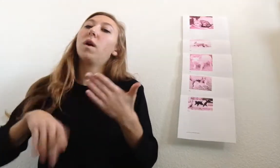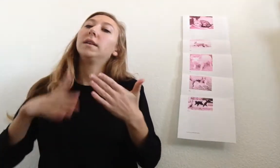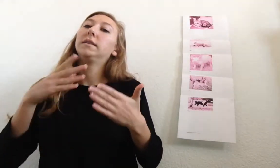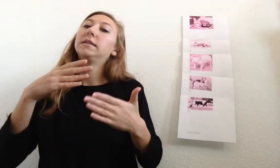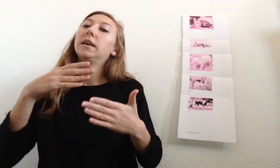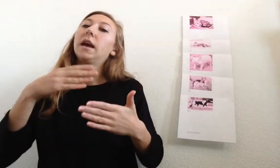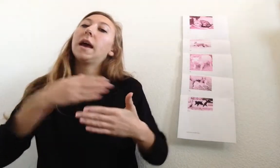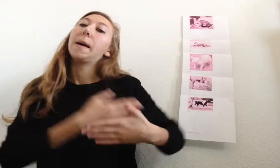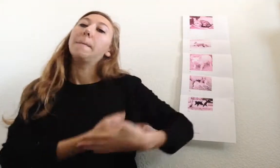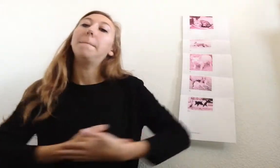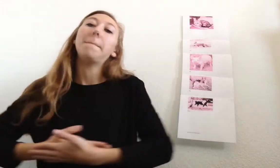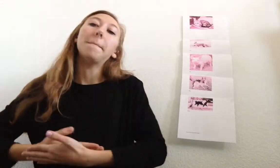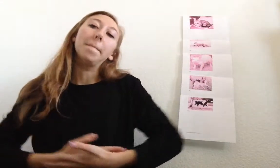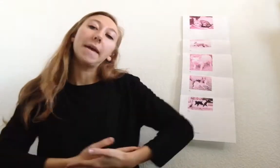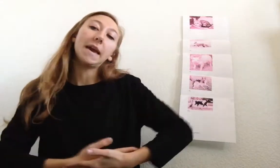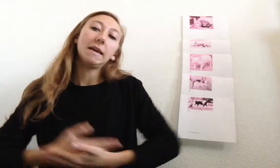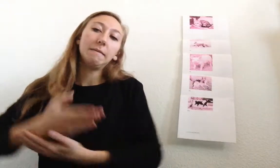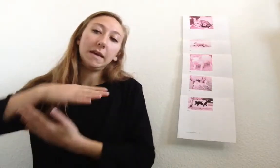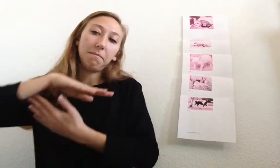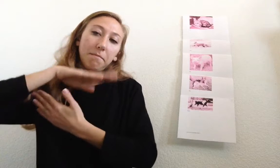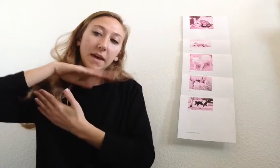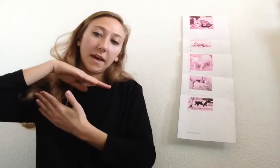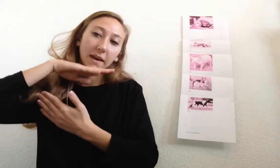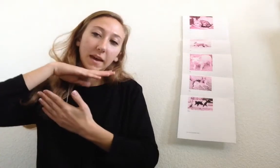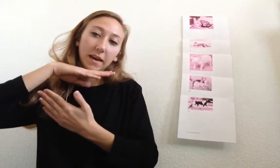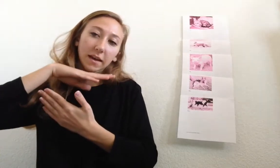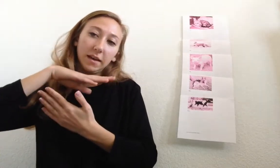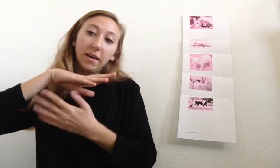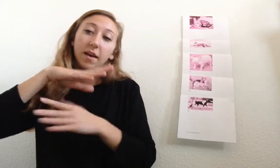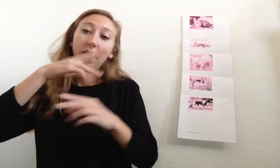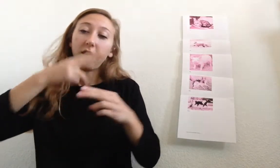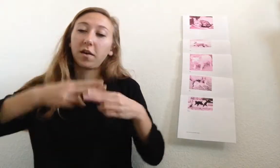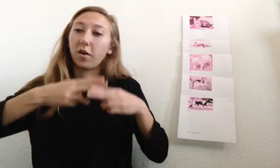what's a baby pig called?